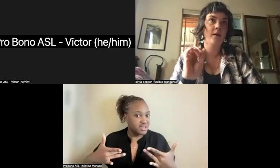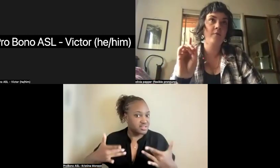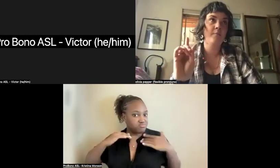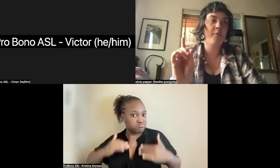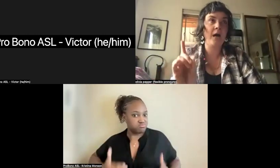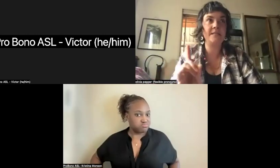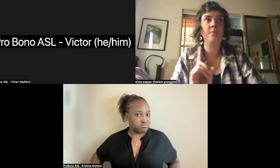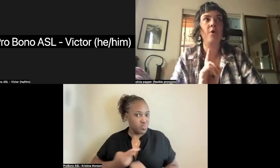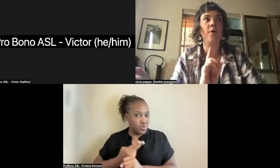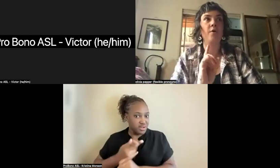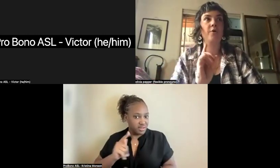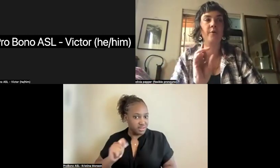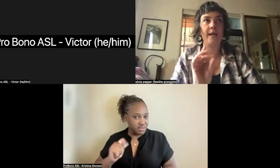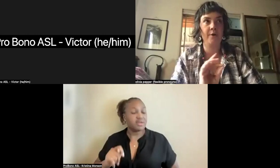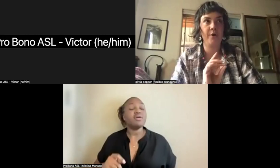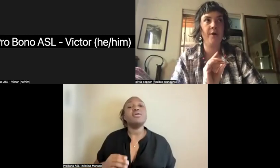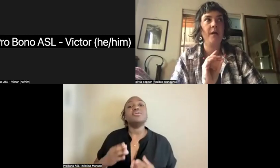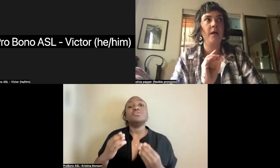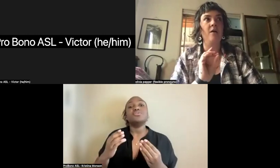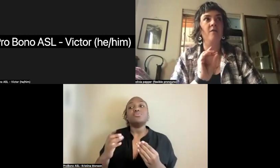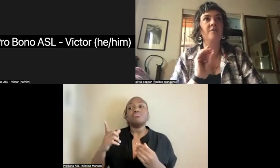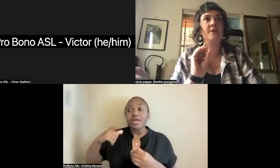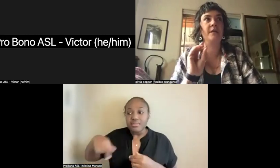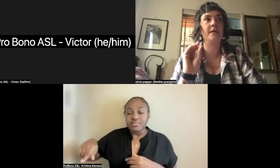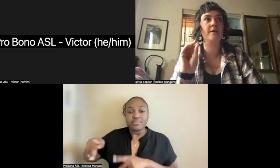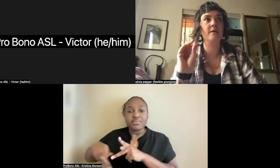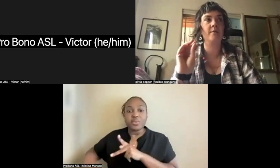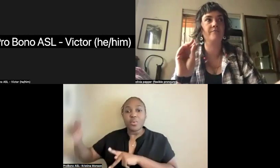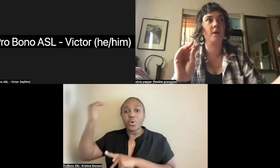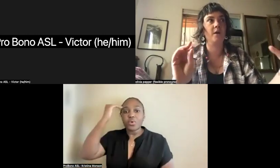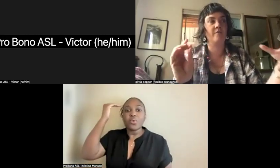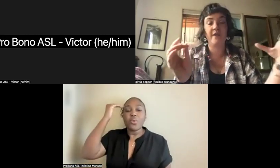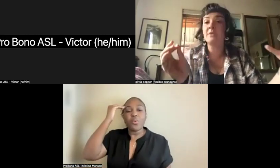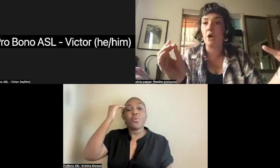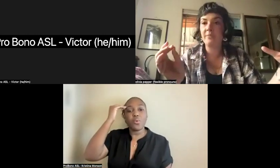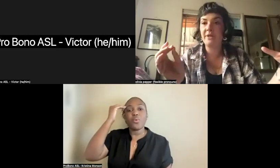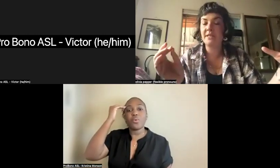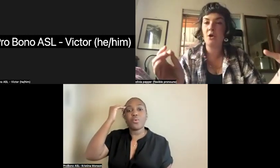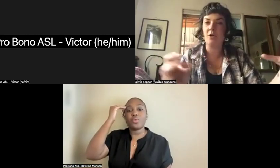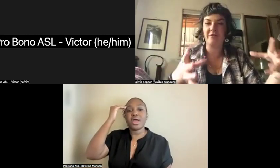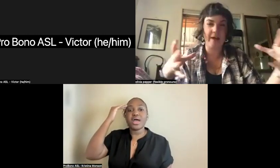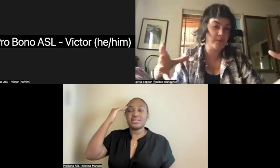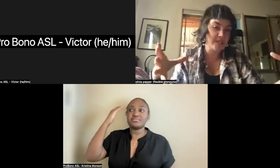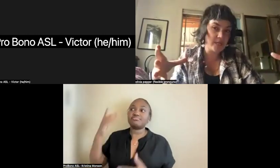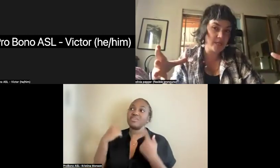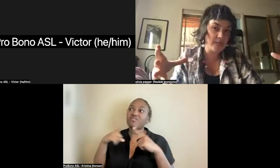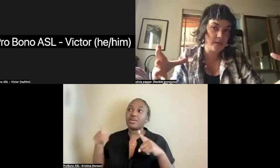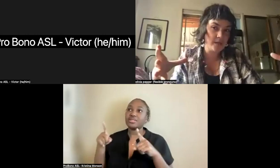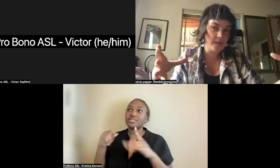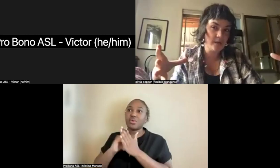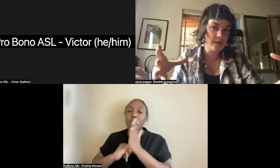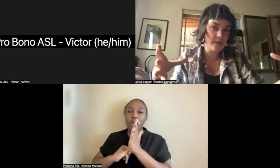possible creator of a famous art piece called Fountain